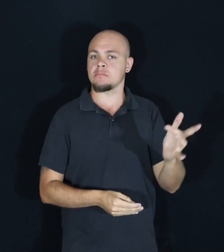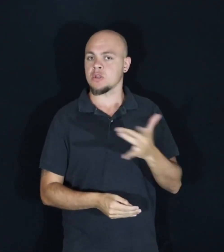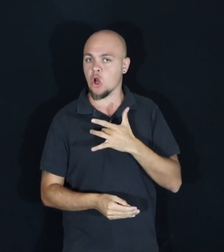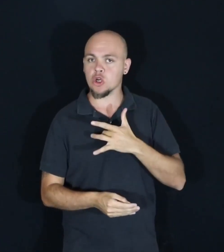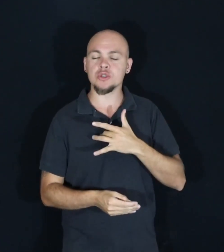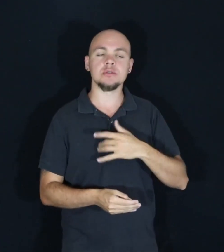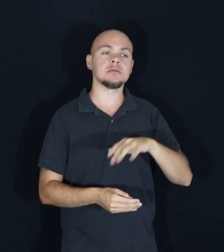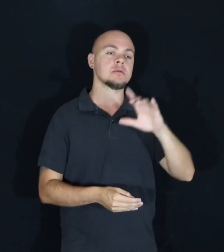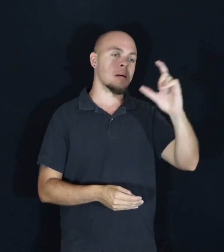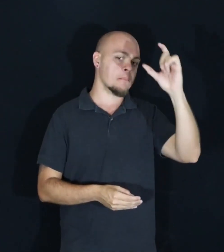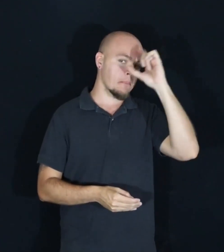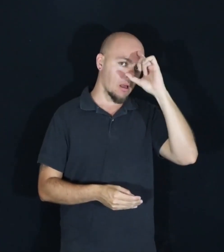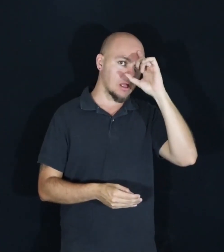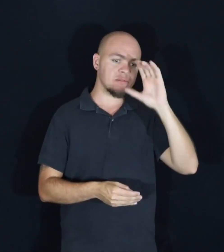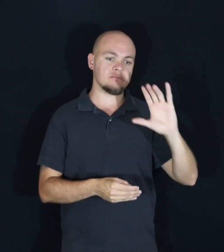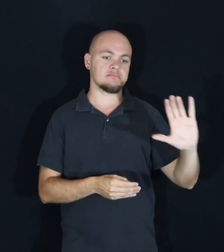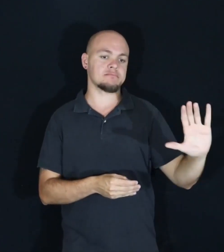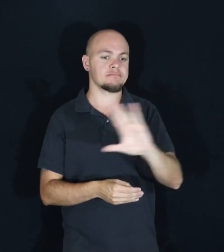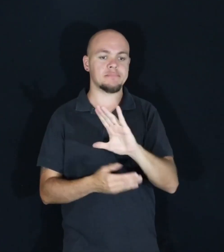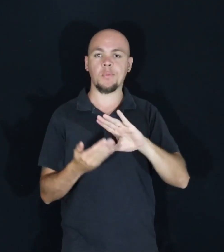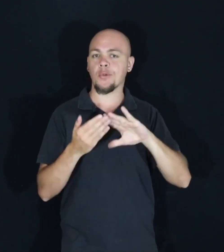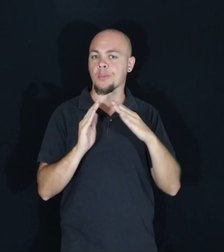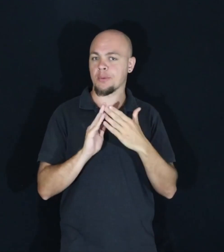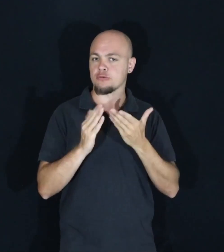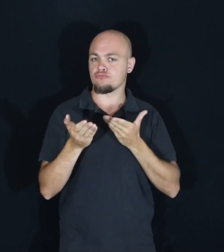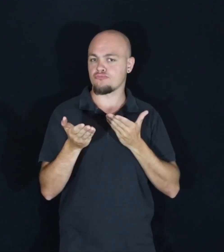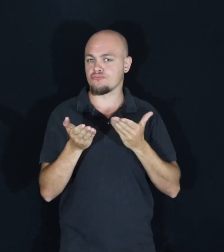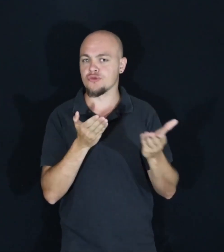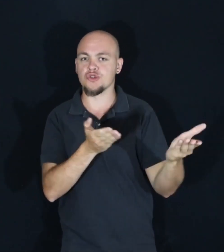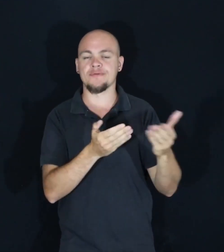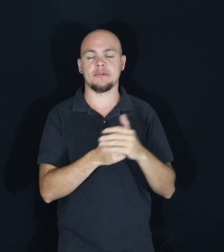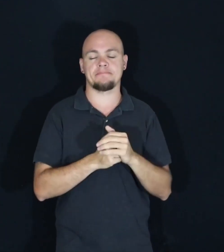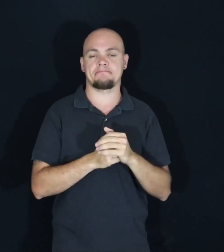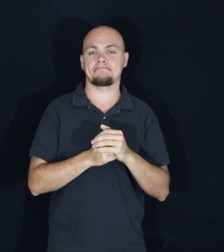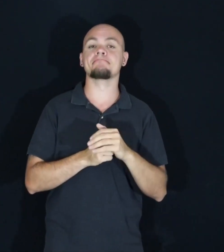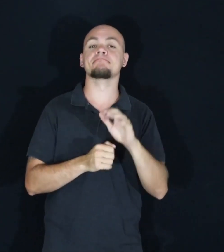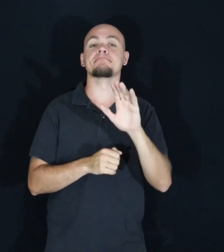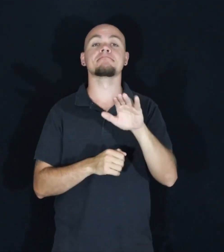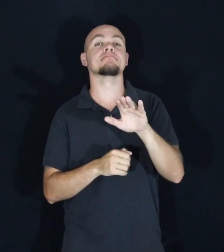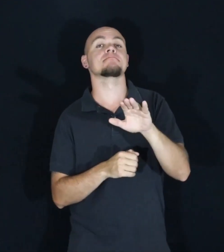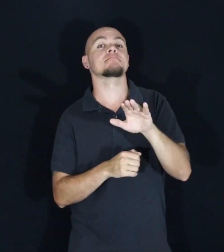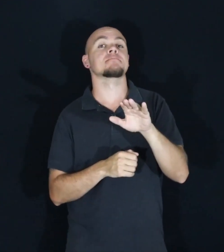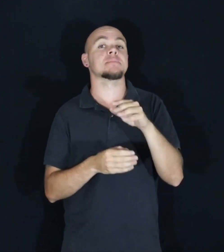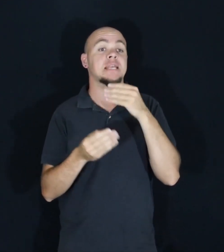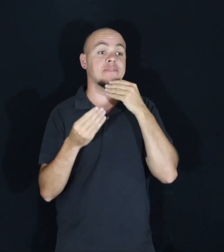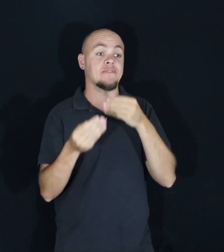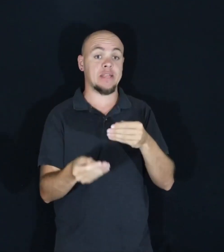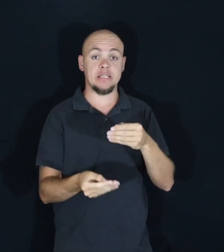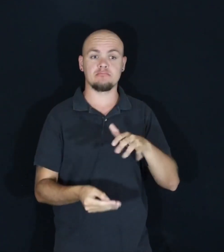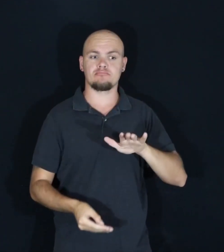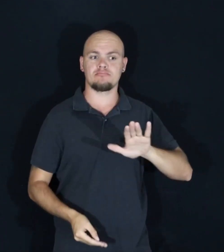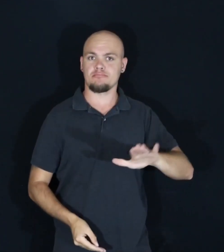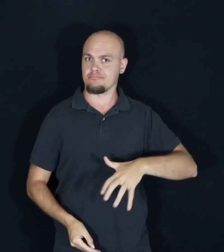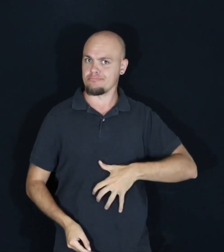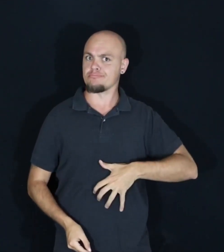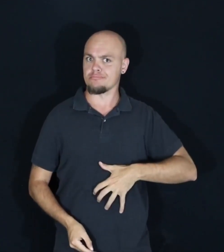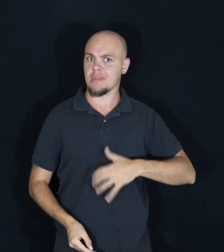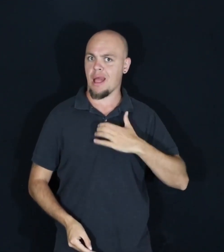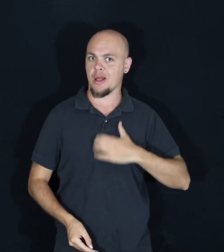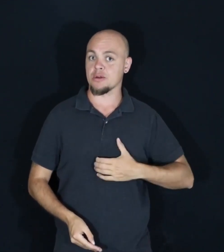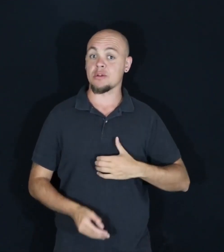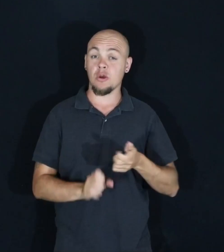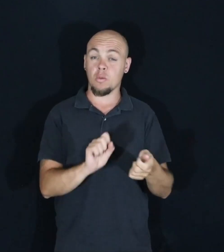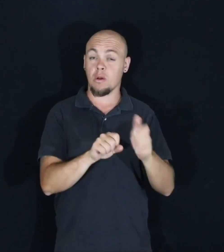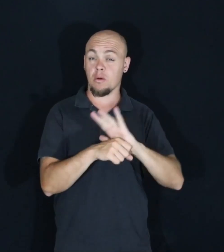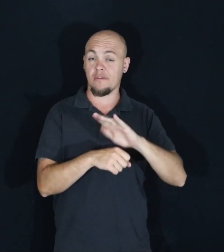communities around this country. They're also feeding their bellies. During the